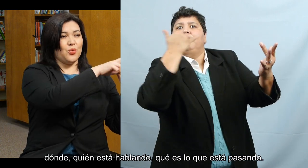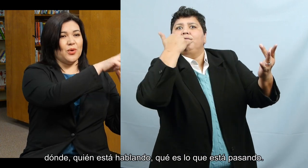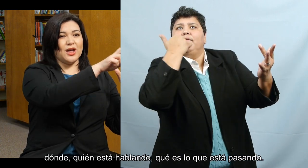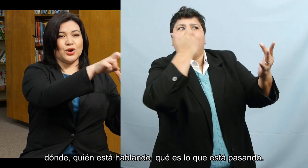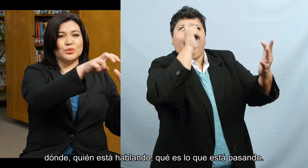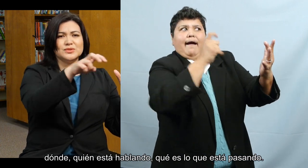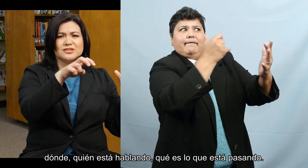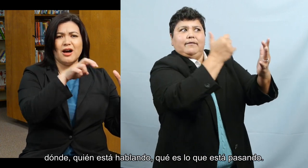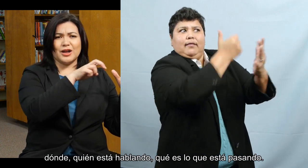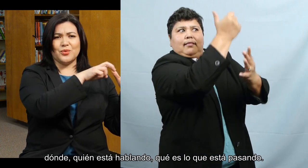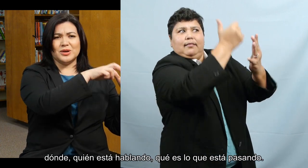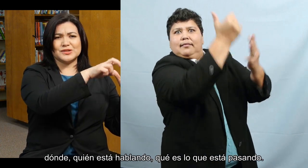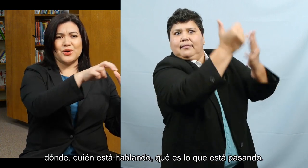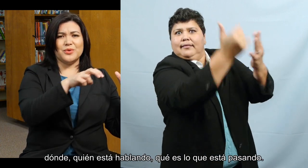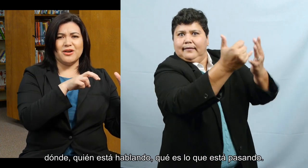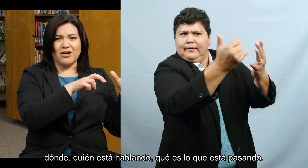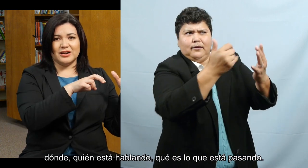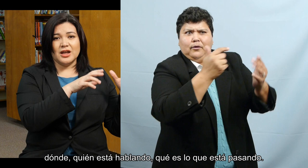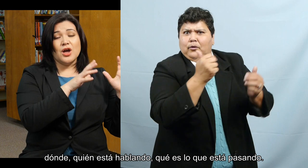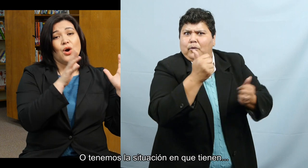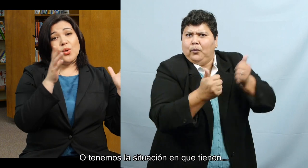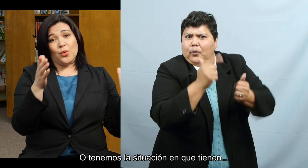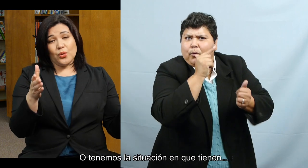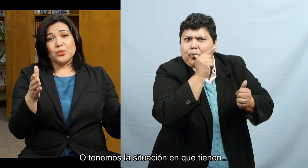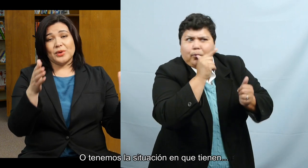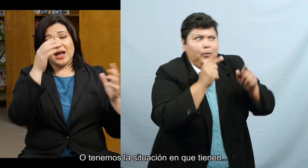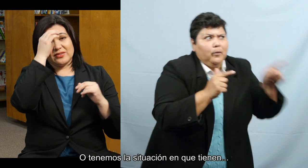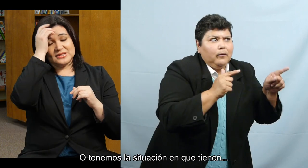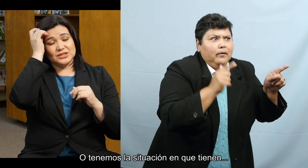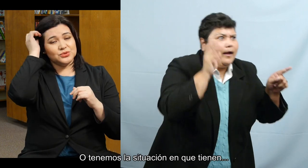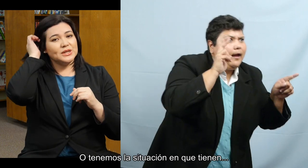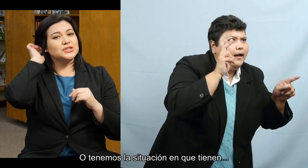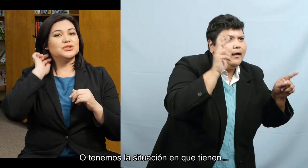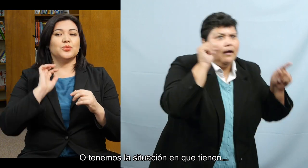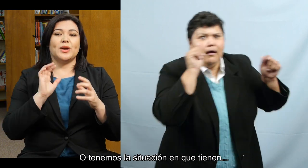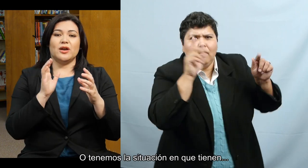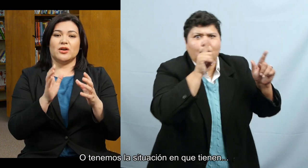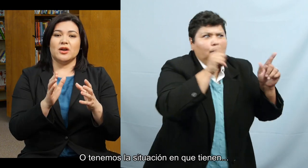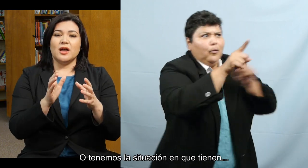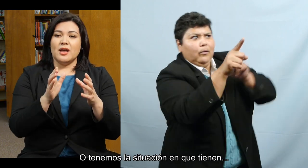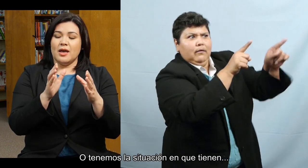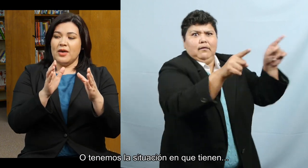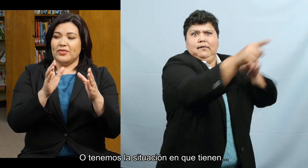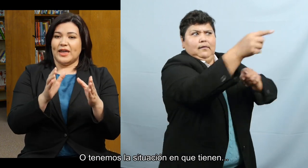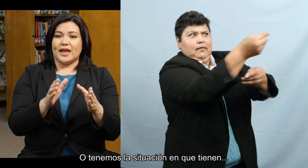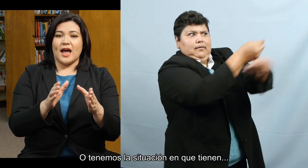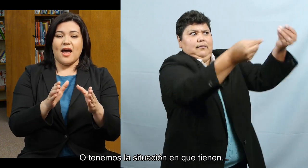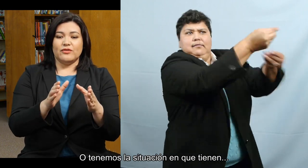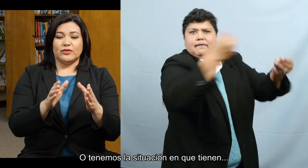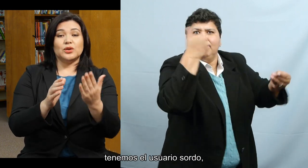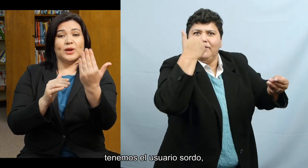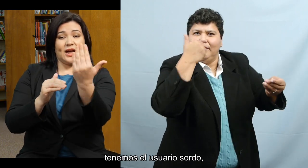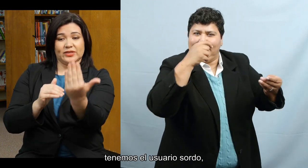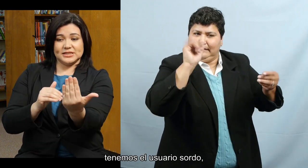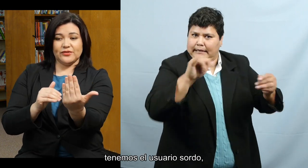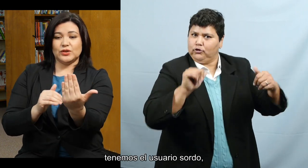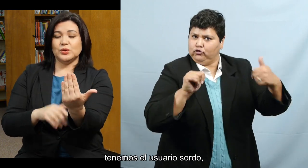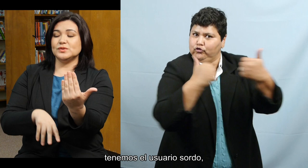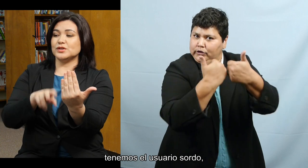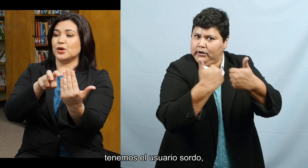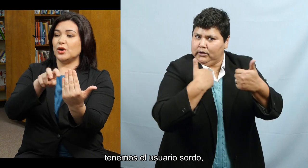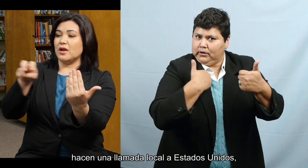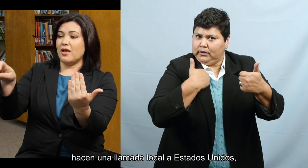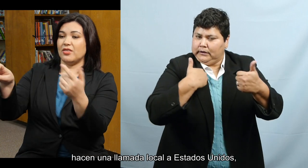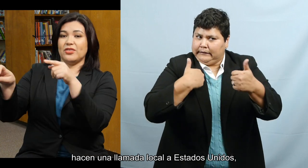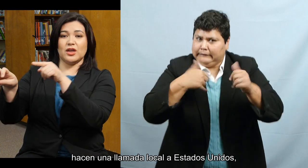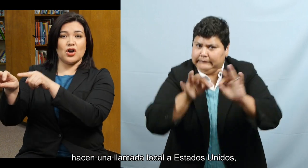where who's talking, what's going on. Or we have the situation where we have the deaf